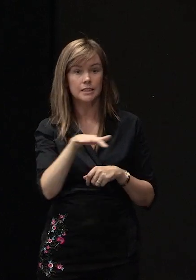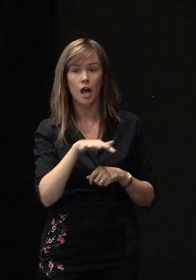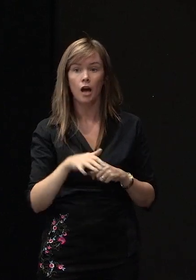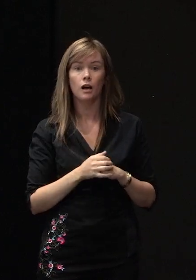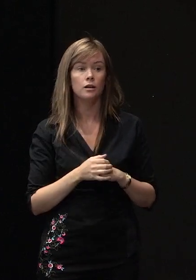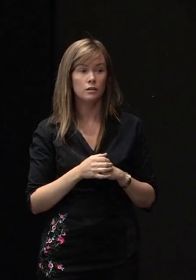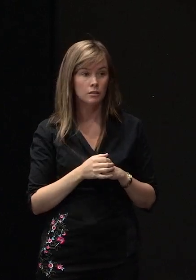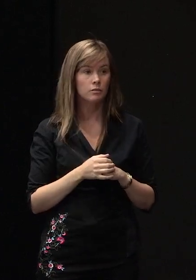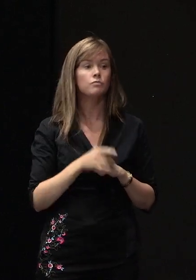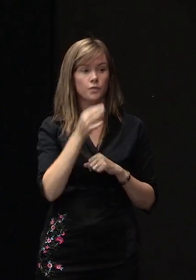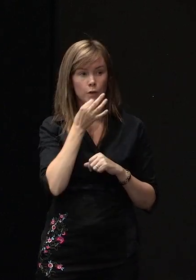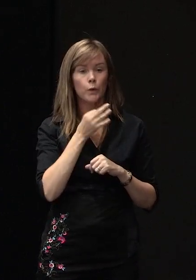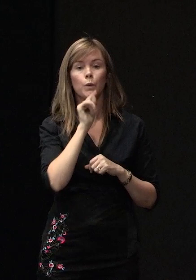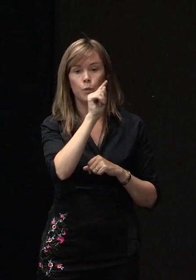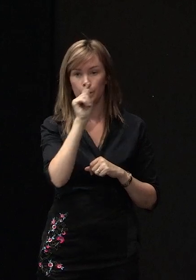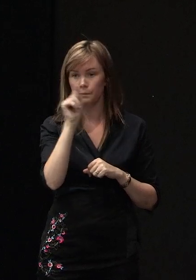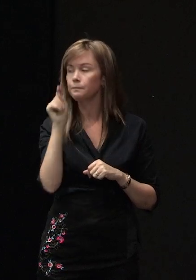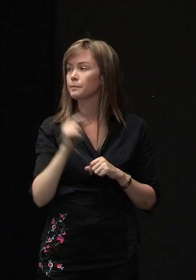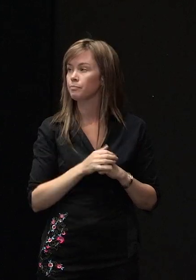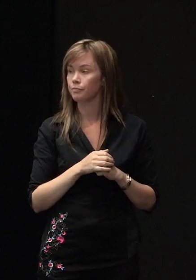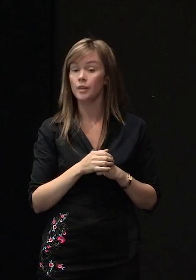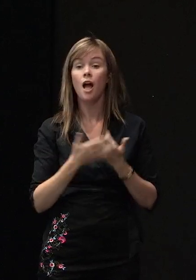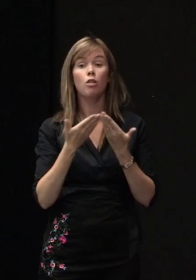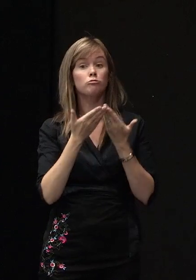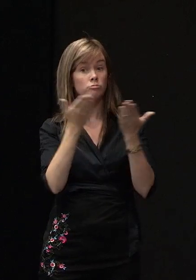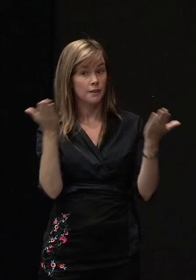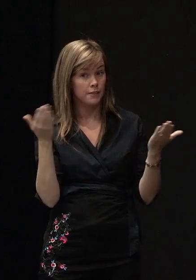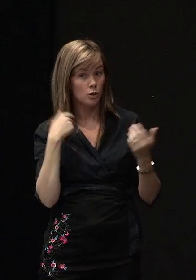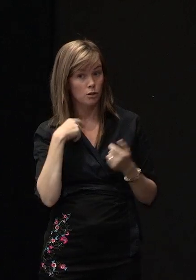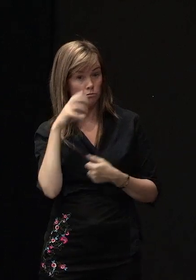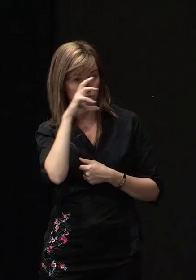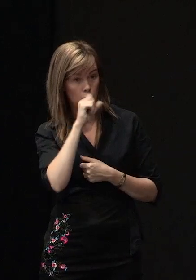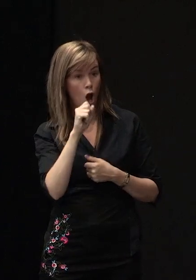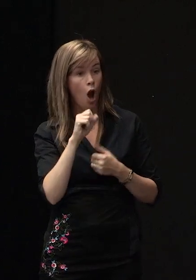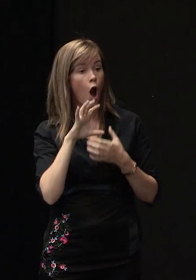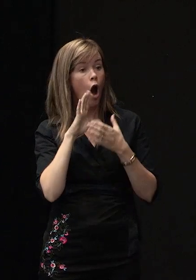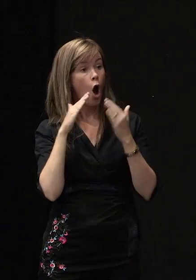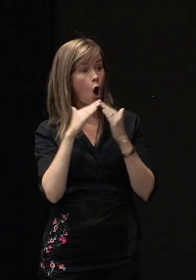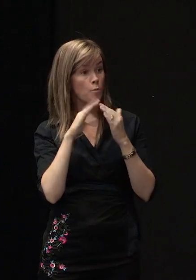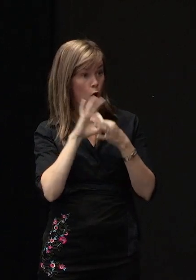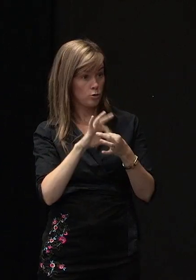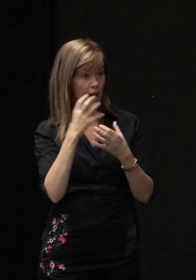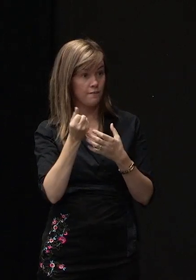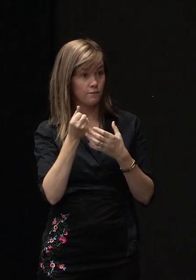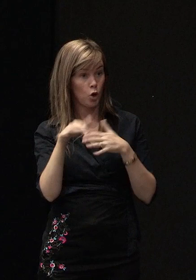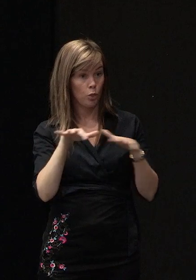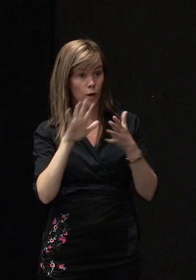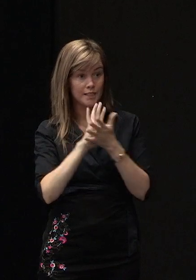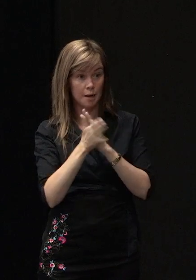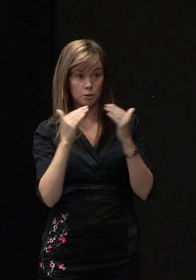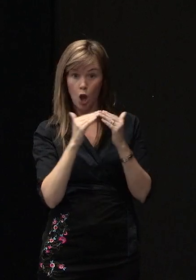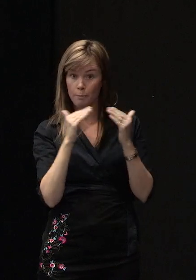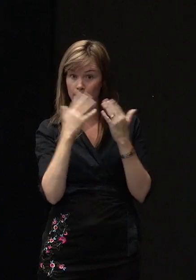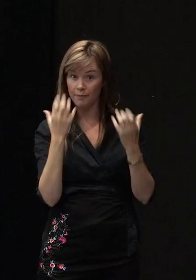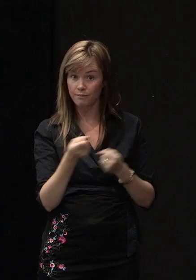Oh yeah, we've got a few. And the rest of you, presumably, are homeowners that have earthquake-damaged homes. Is that